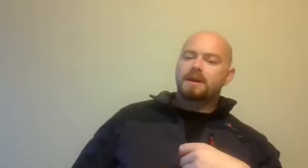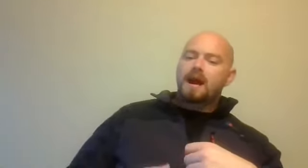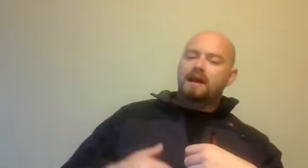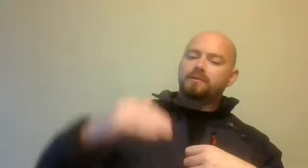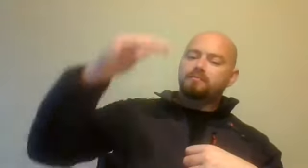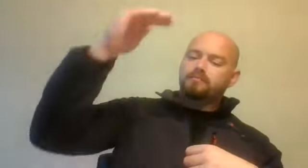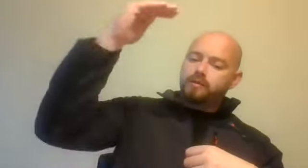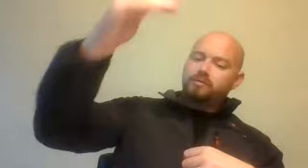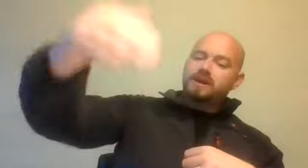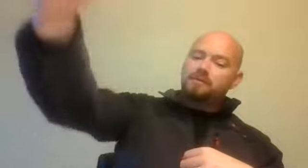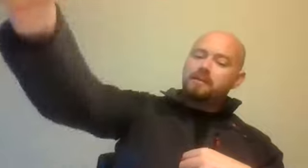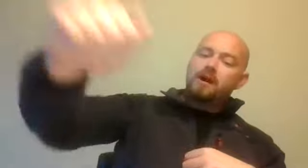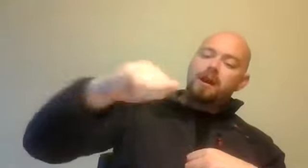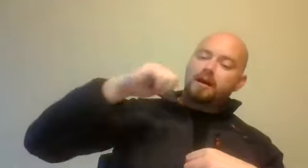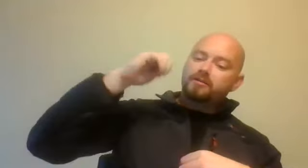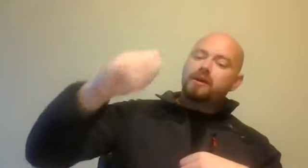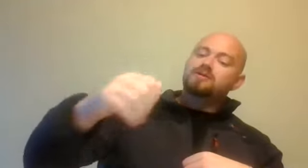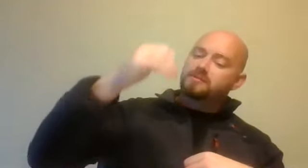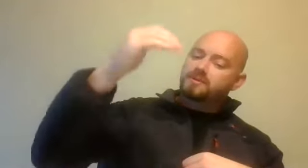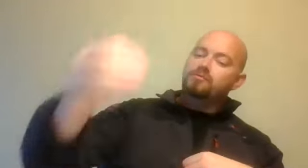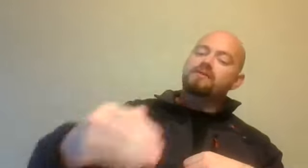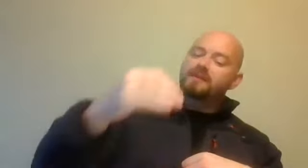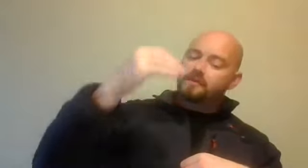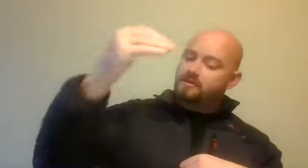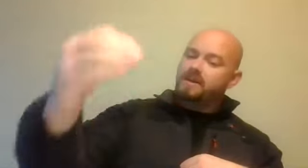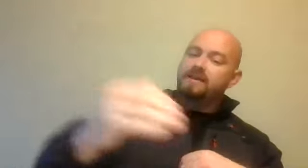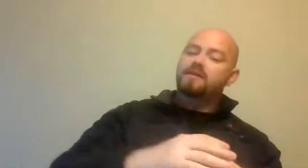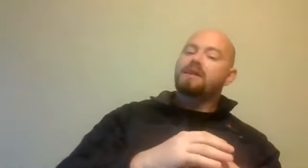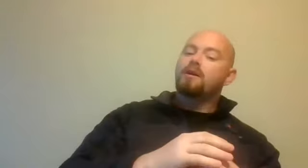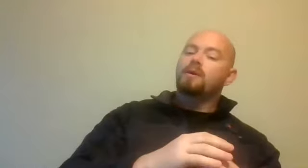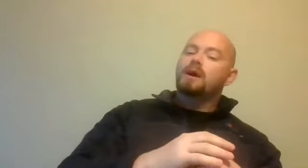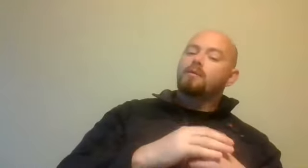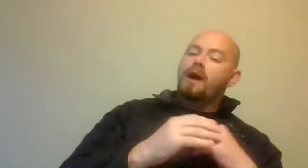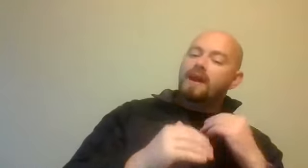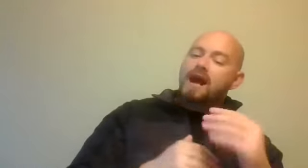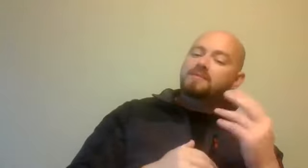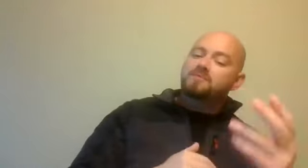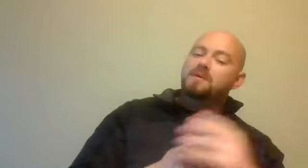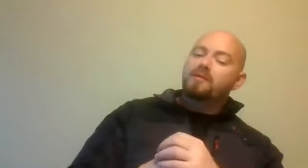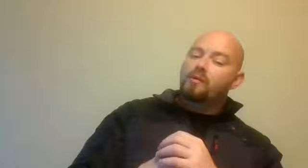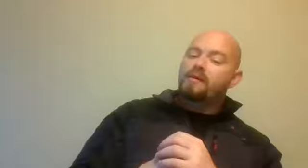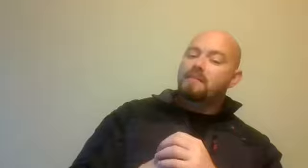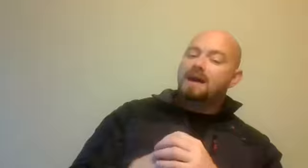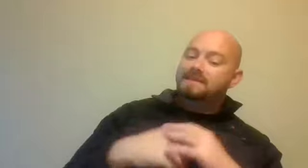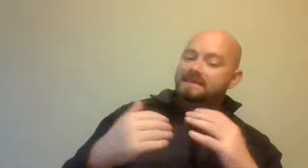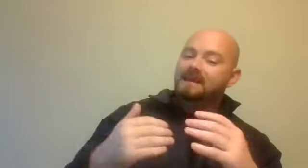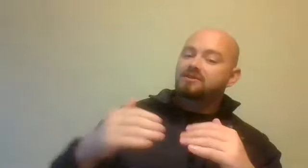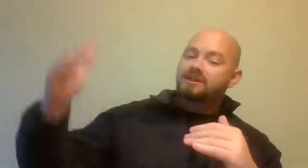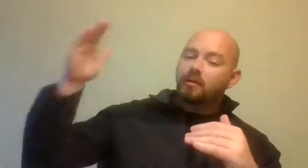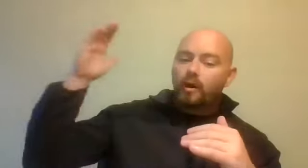and they were, you know, dealing with people all along in the crowd and they're so grateful and they're so thankful and now we're having arguments with people over wearing masks and sanitising and